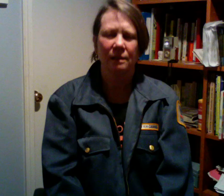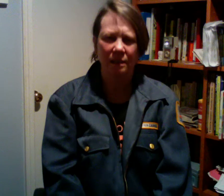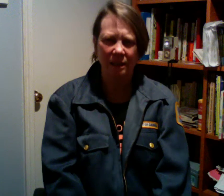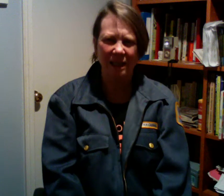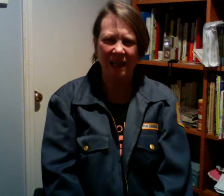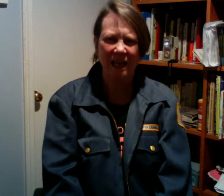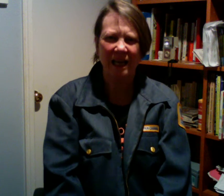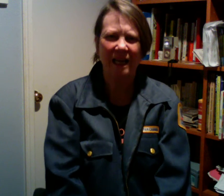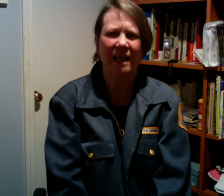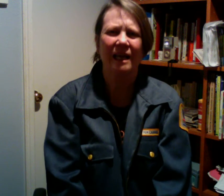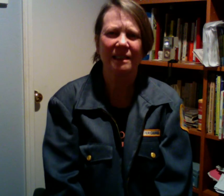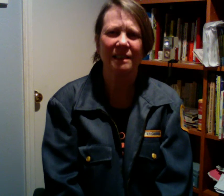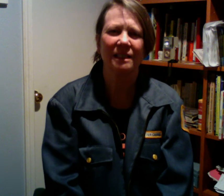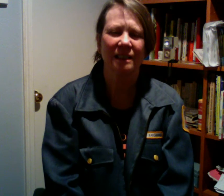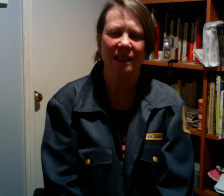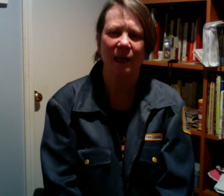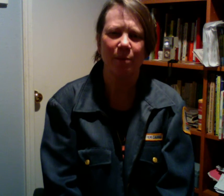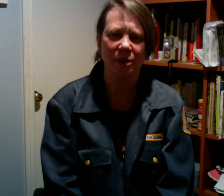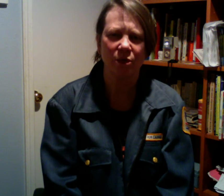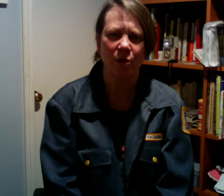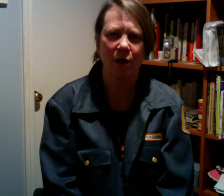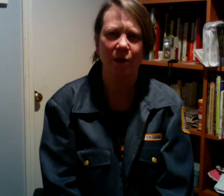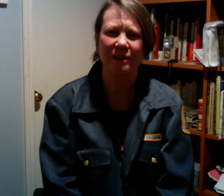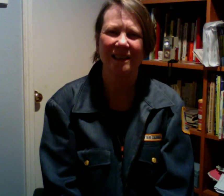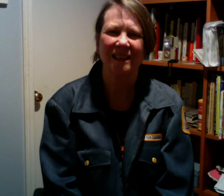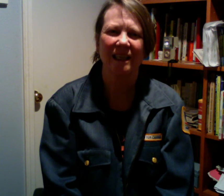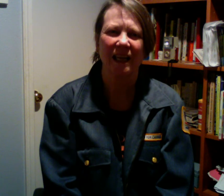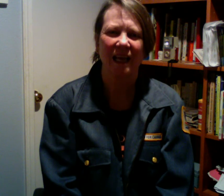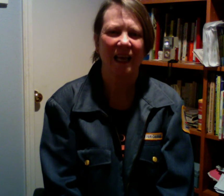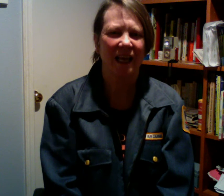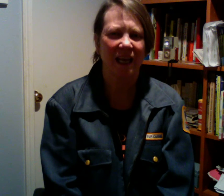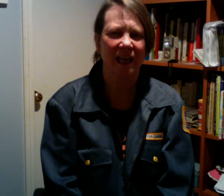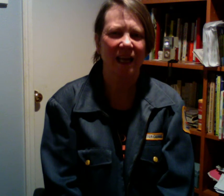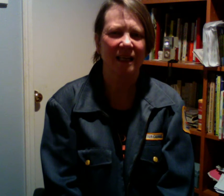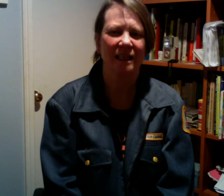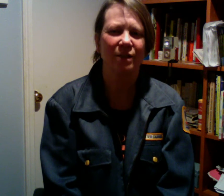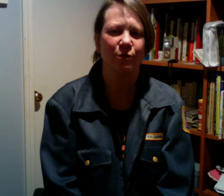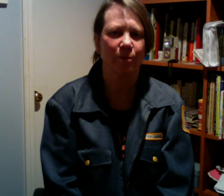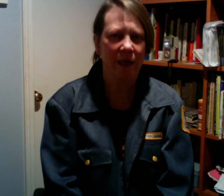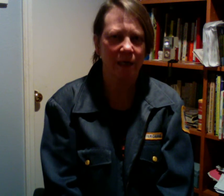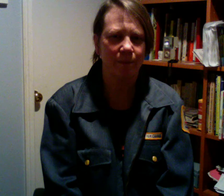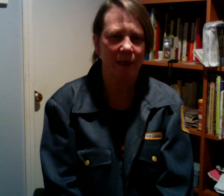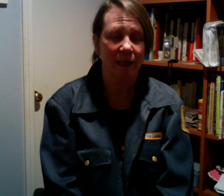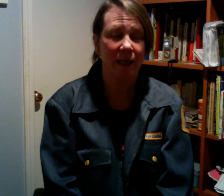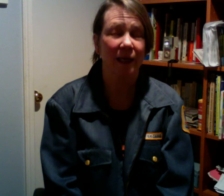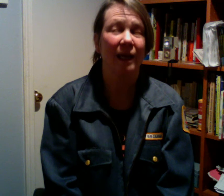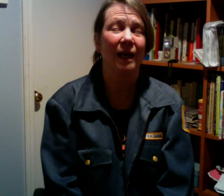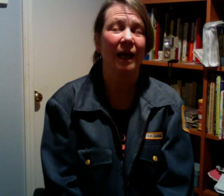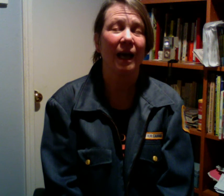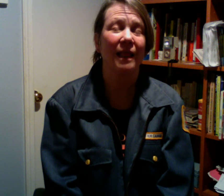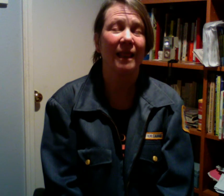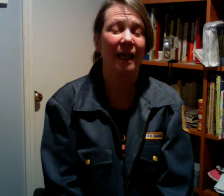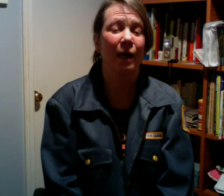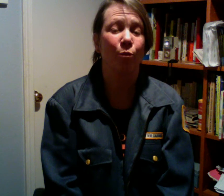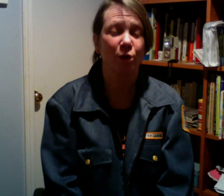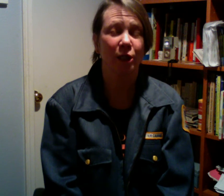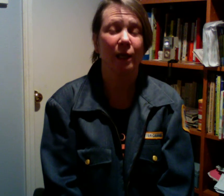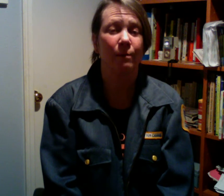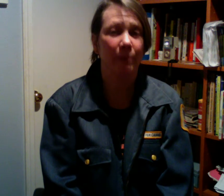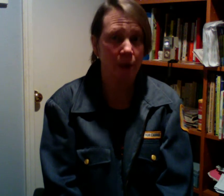Hi guys. I miss you all. And it's reminding me that I wish I could mail